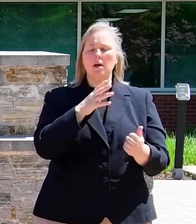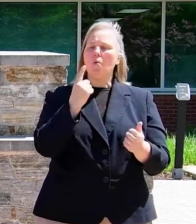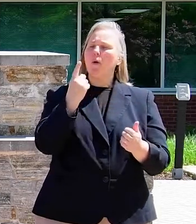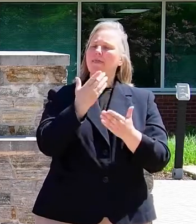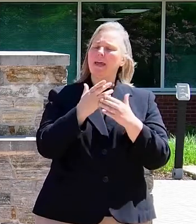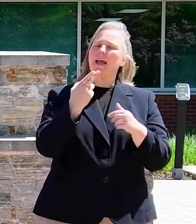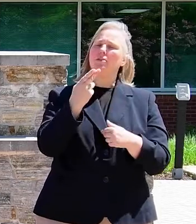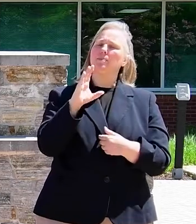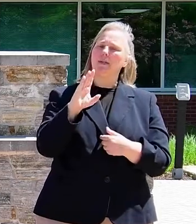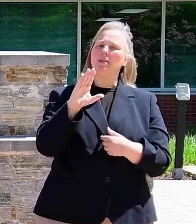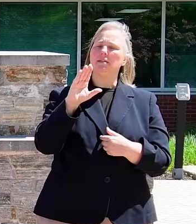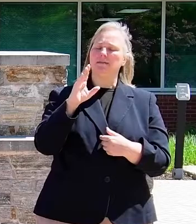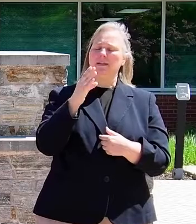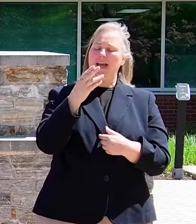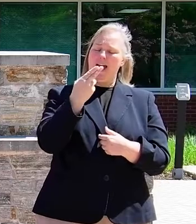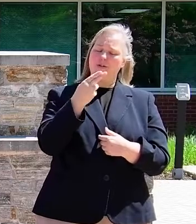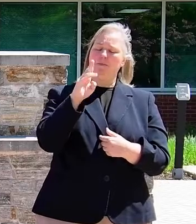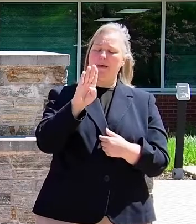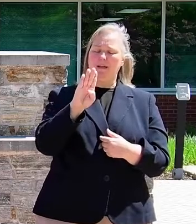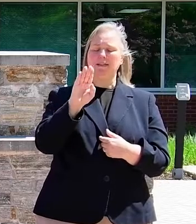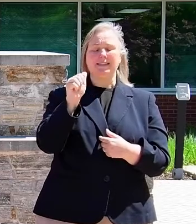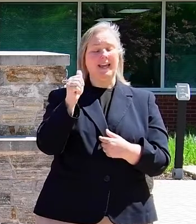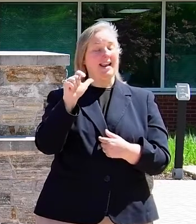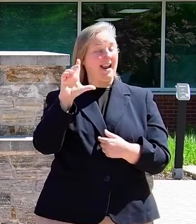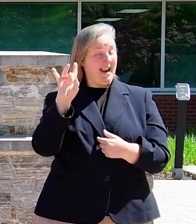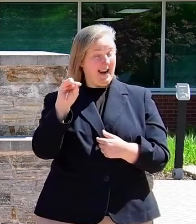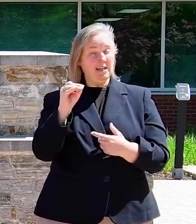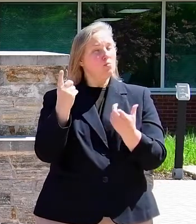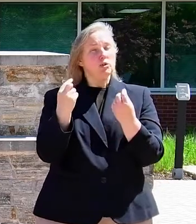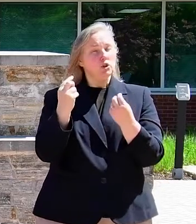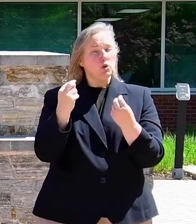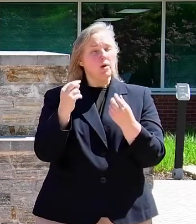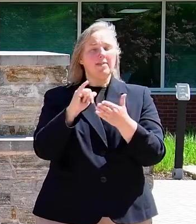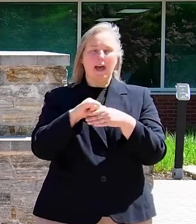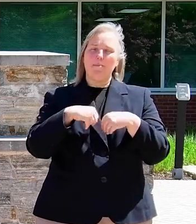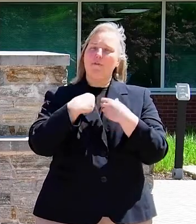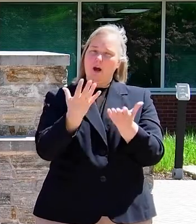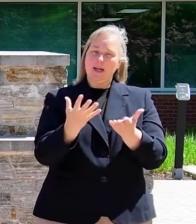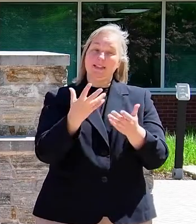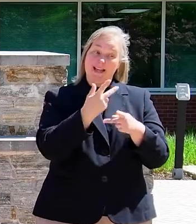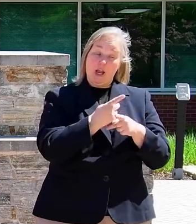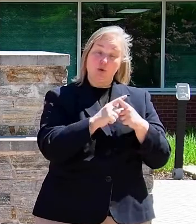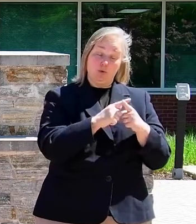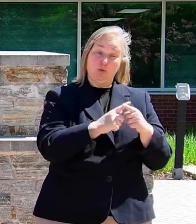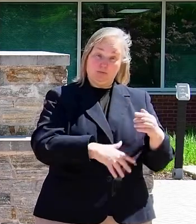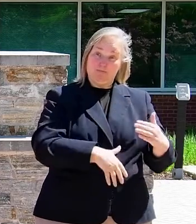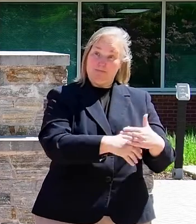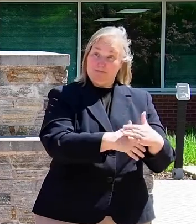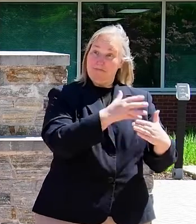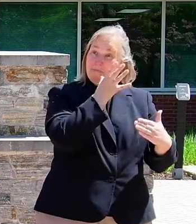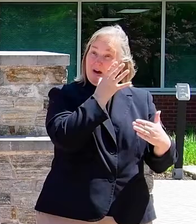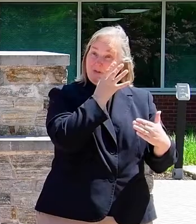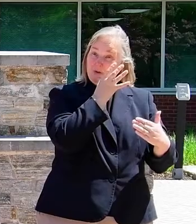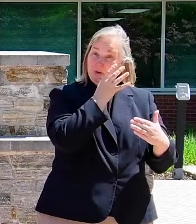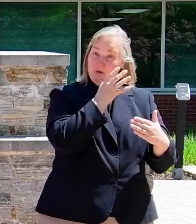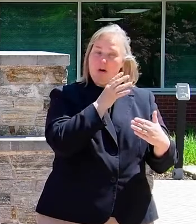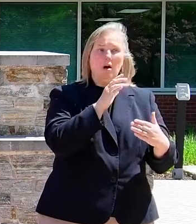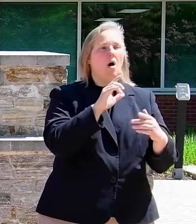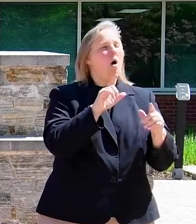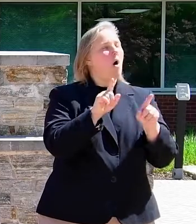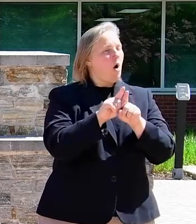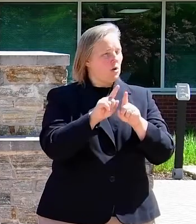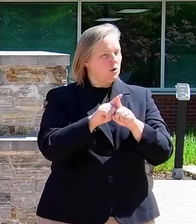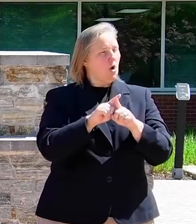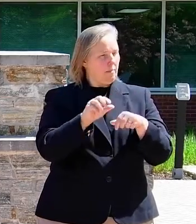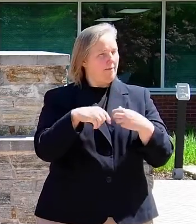Bill 1080 does is it not only provides that care to the expectant mother, but it provides care for up